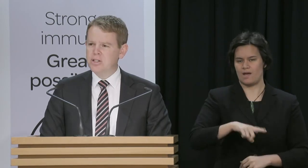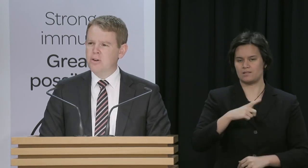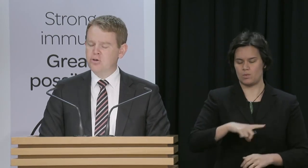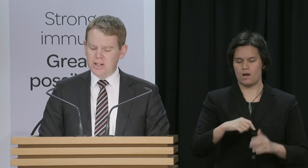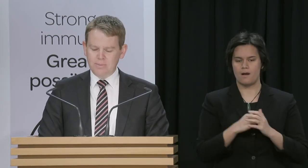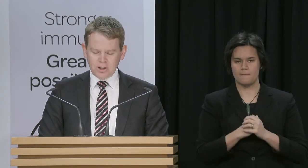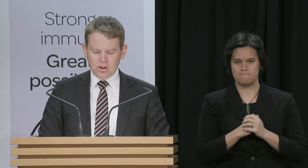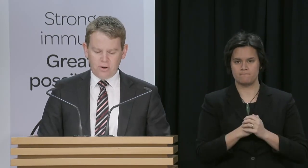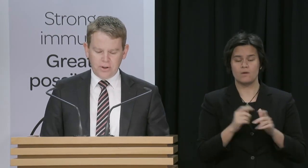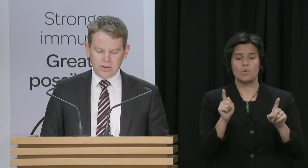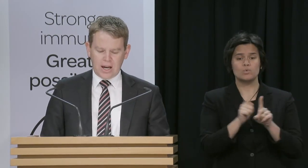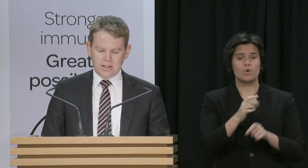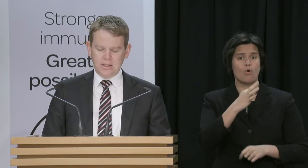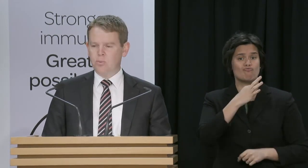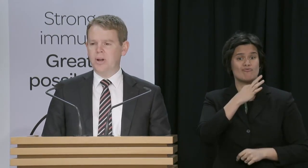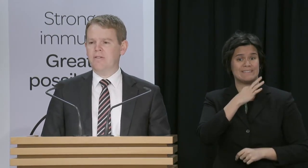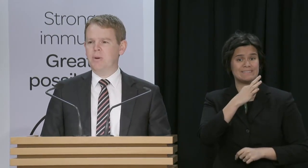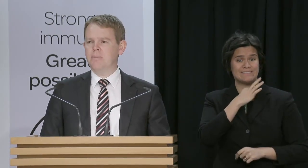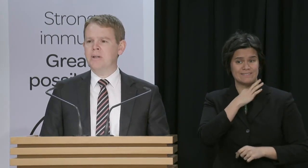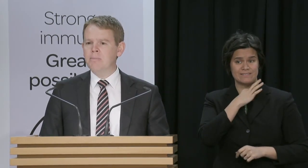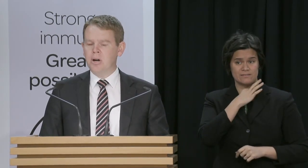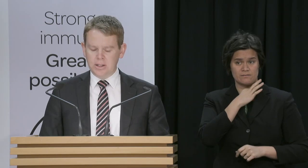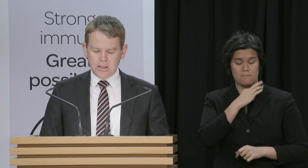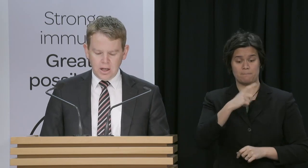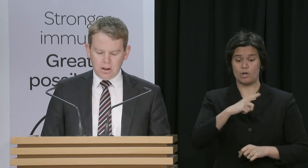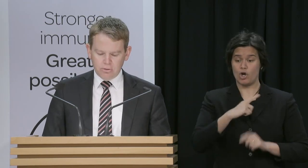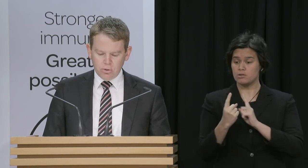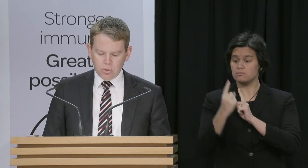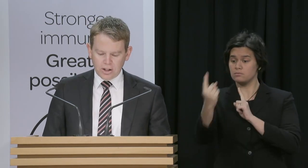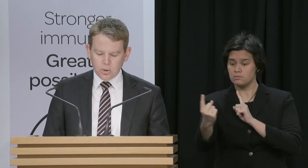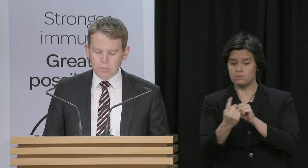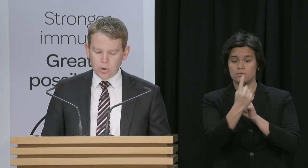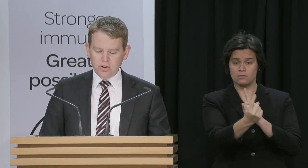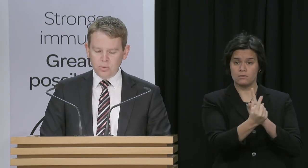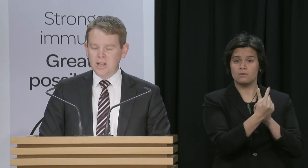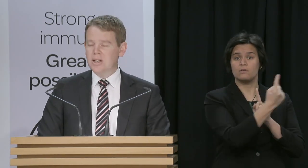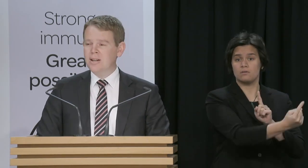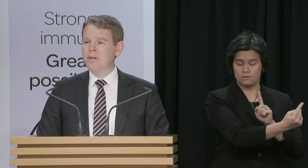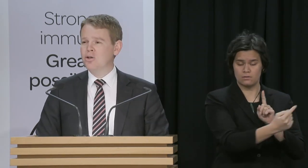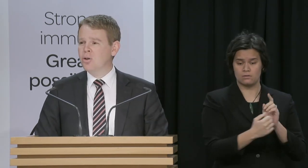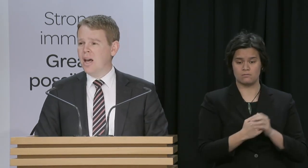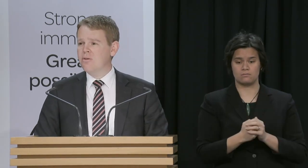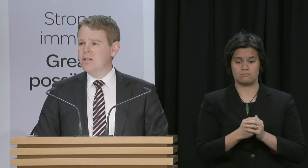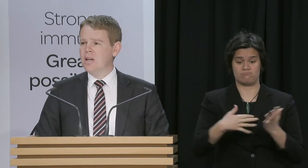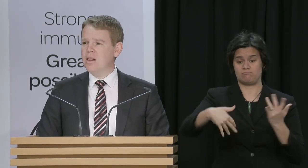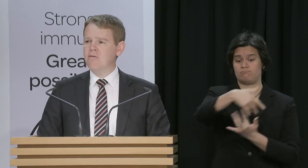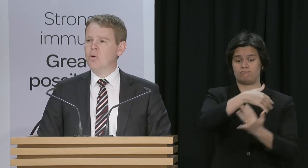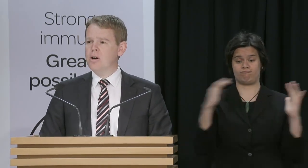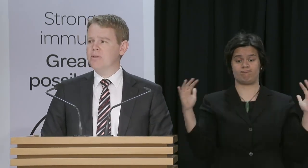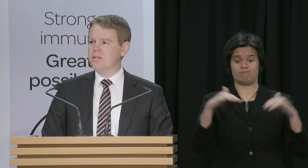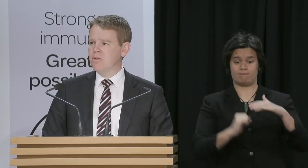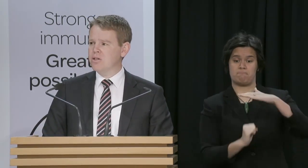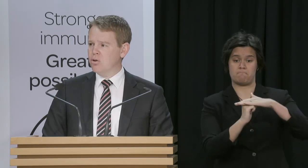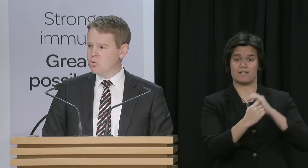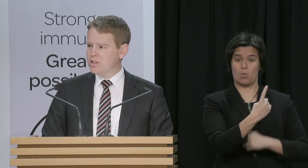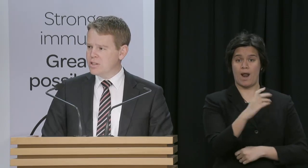the risk of transmission of those cases will have been minimised through two important tools, limits on gatherings and the